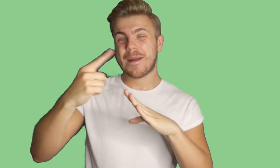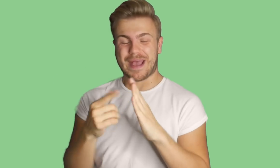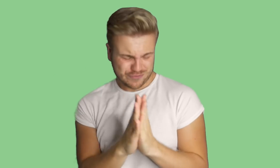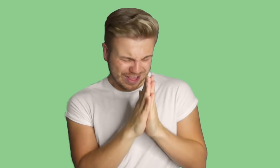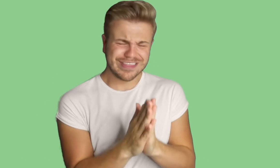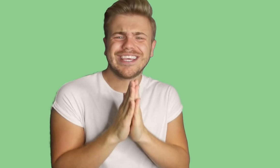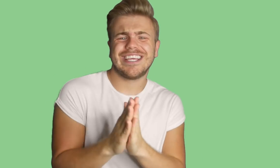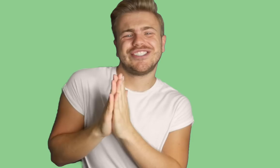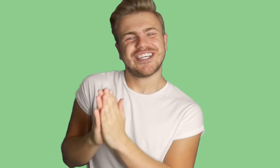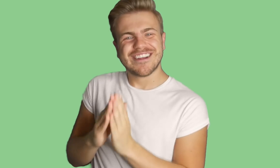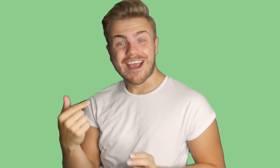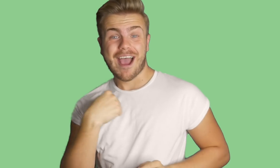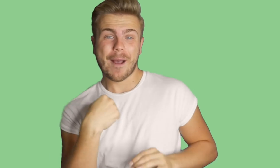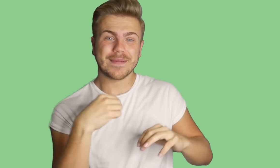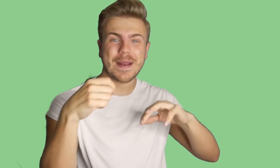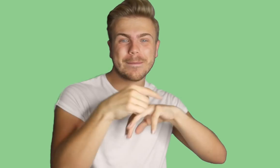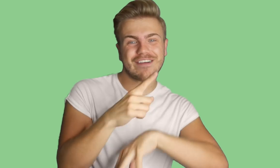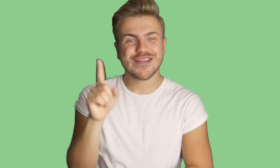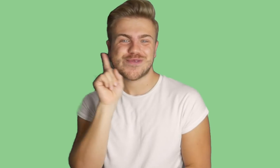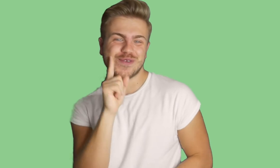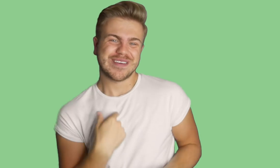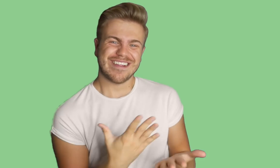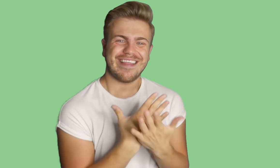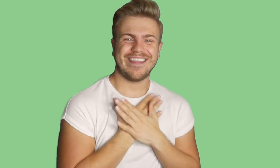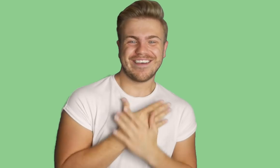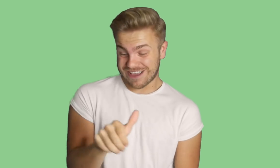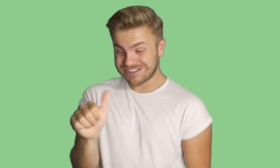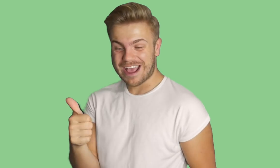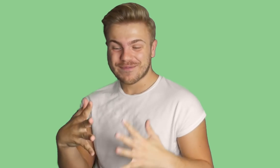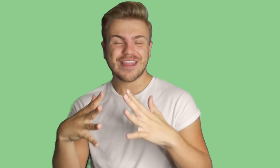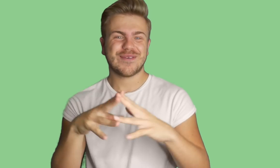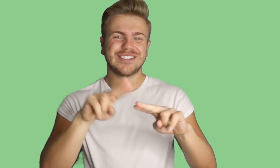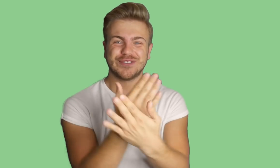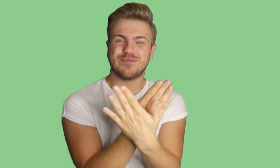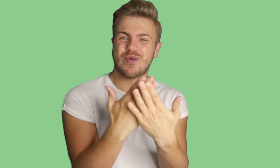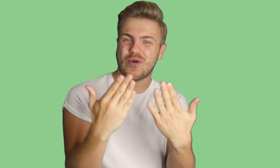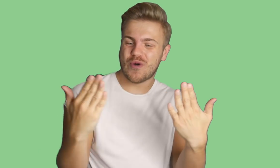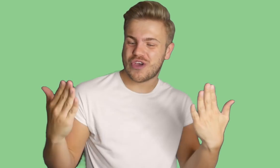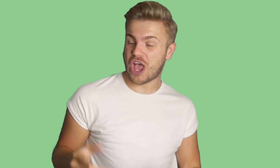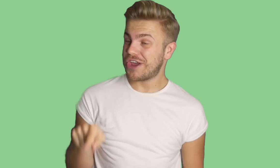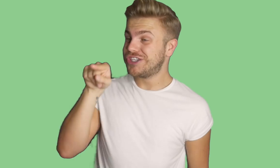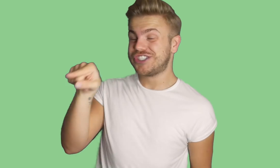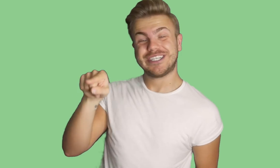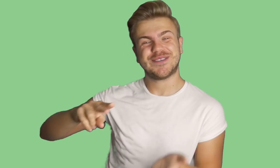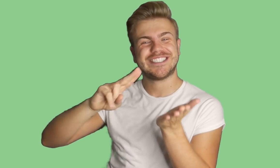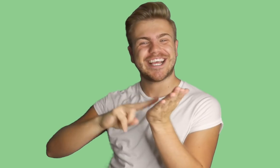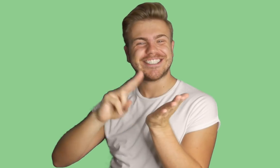about religion I'm gonna marry the woman I love, down by the Wexford border She was Nancy